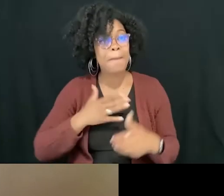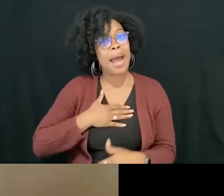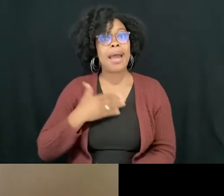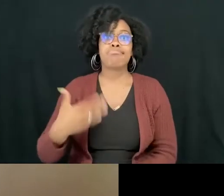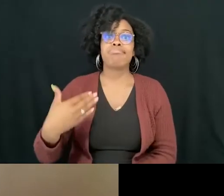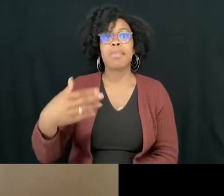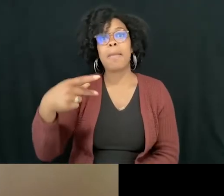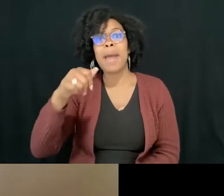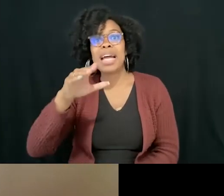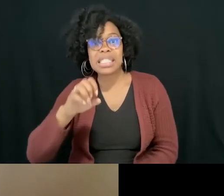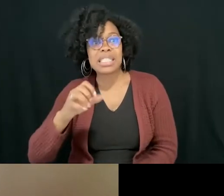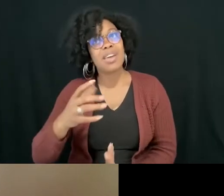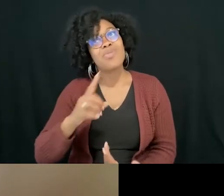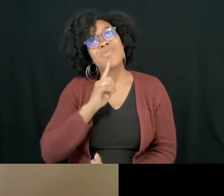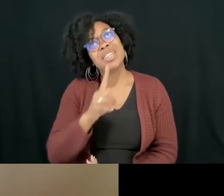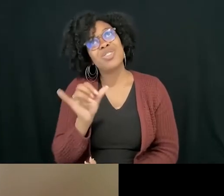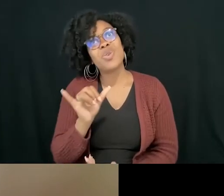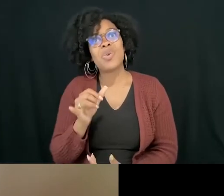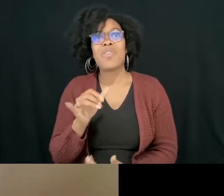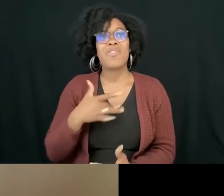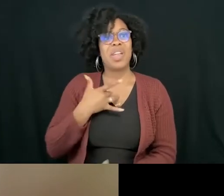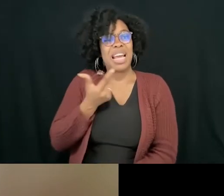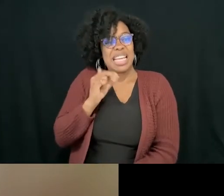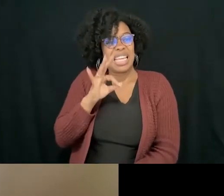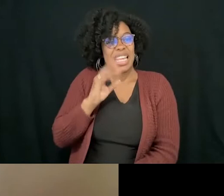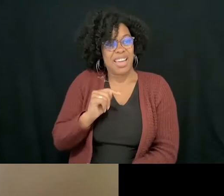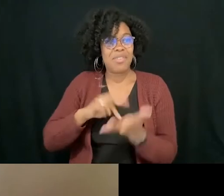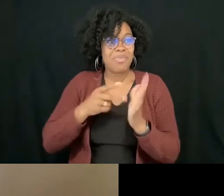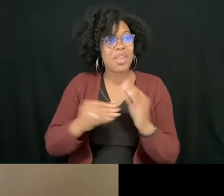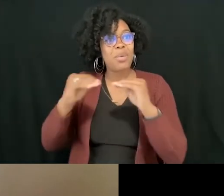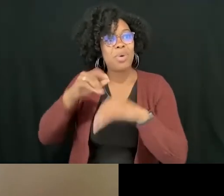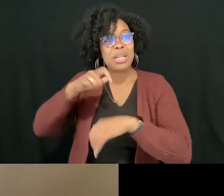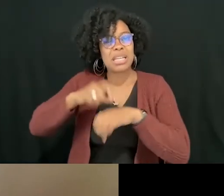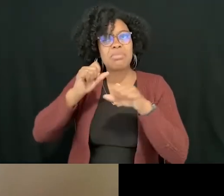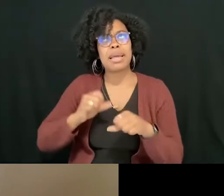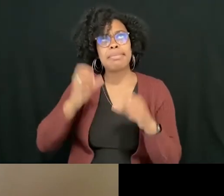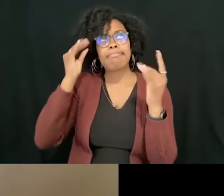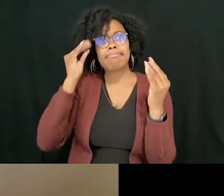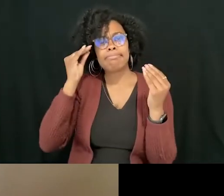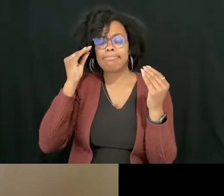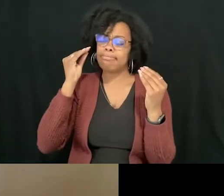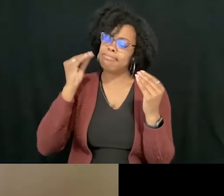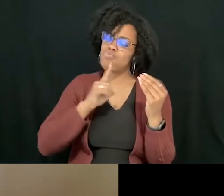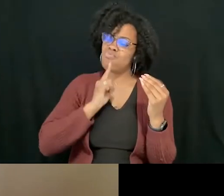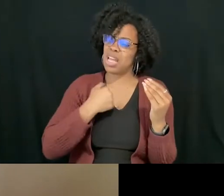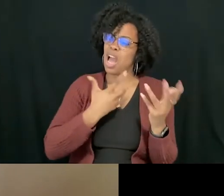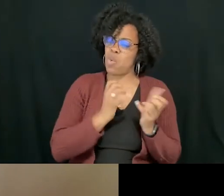is also a bit of a gift because it means I have more time to think about, like, is is this really what I want to say? Is